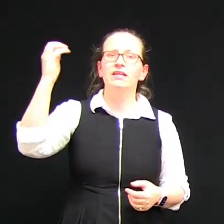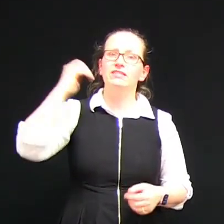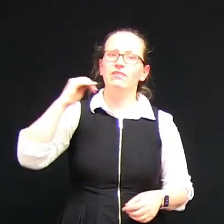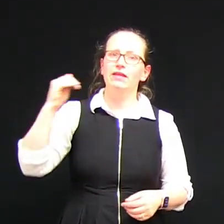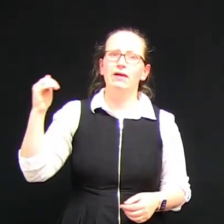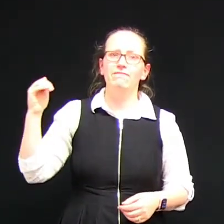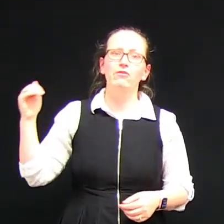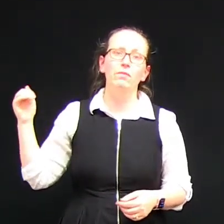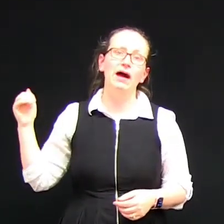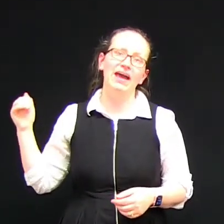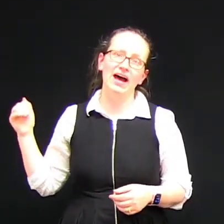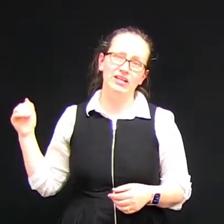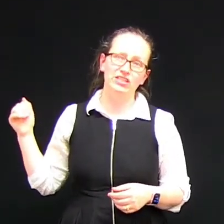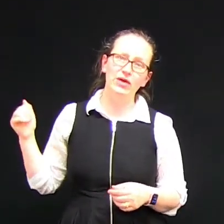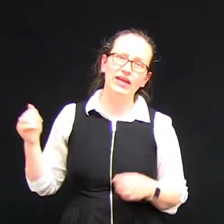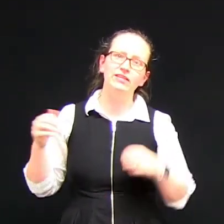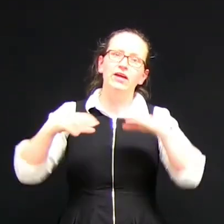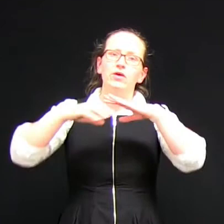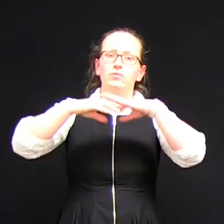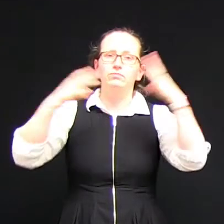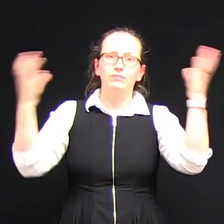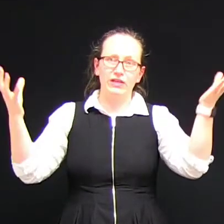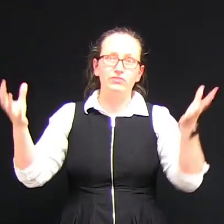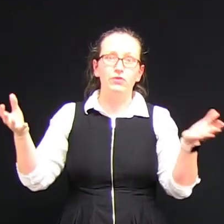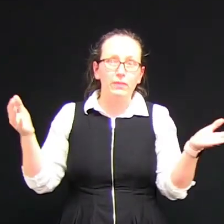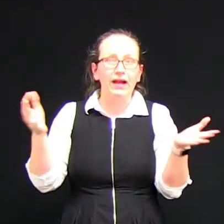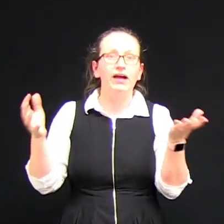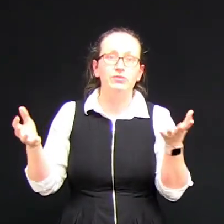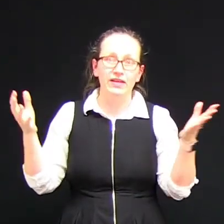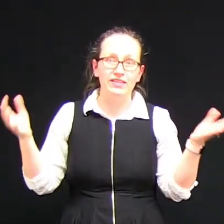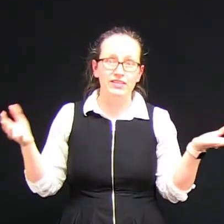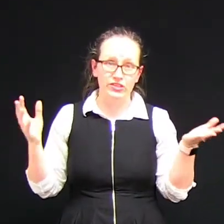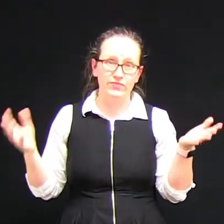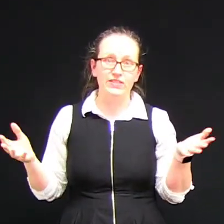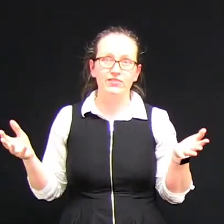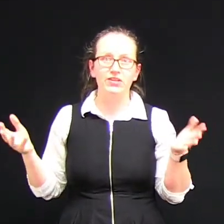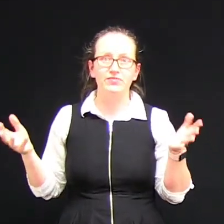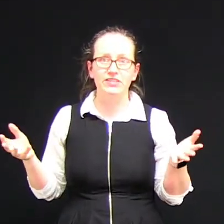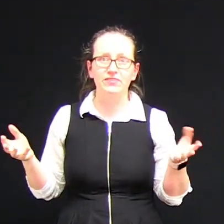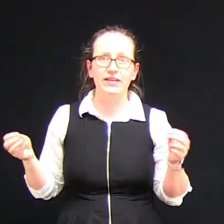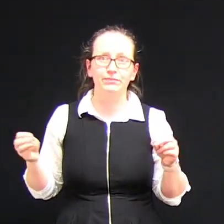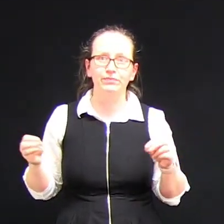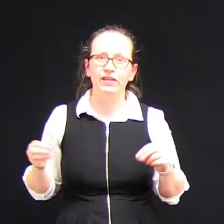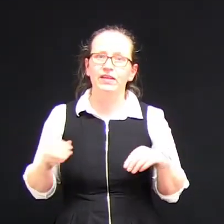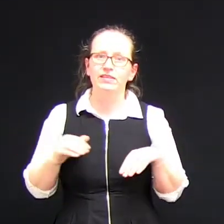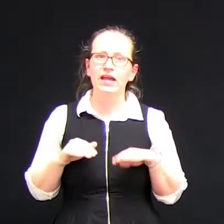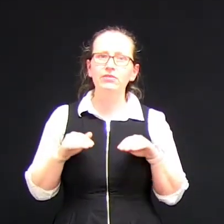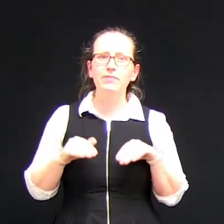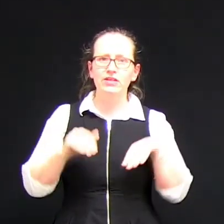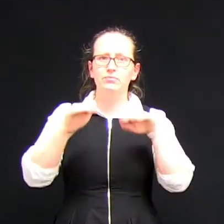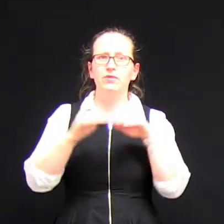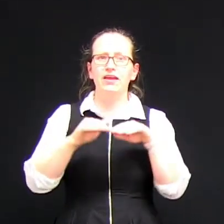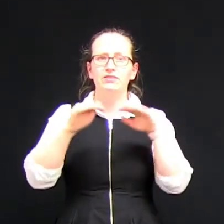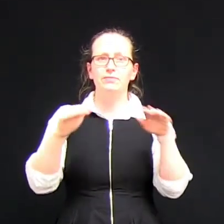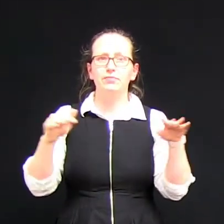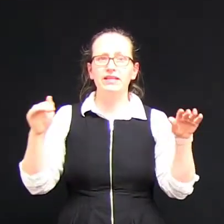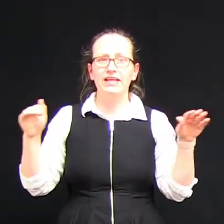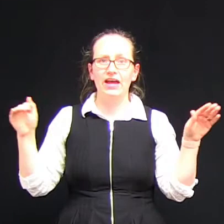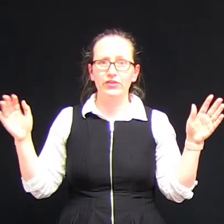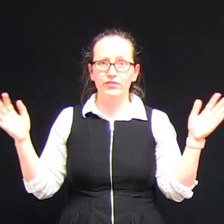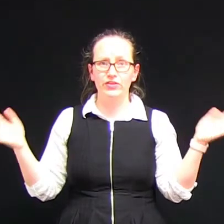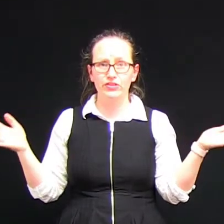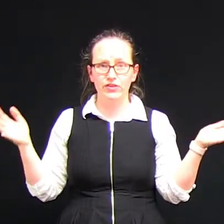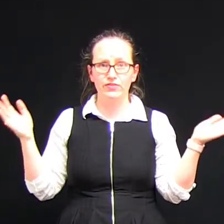power divided by 4 pi r squared, because 4 pi r squared is the surface area of a sphere. Now imagine waves